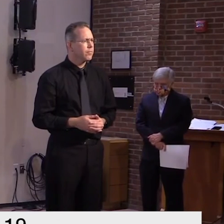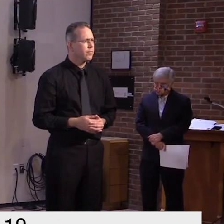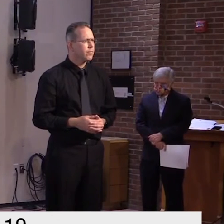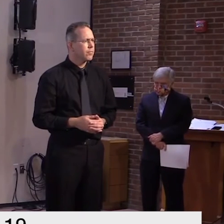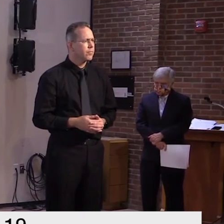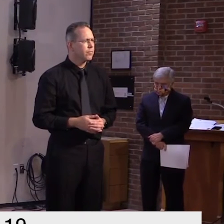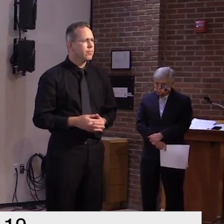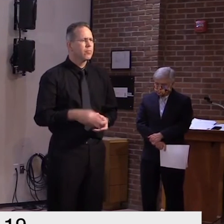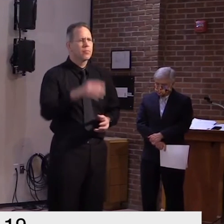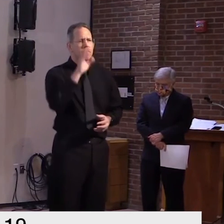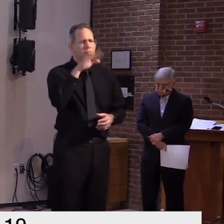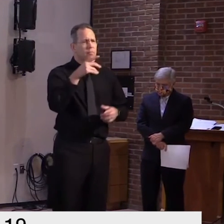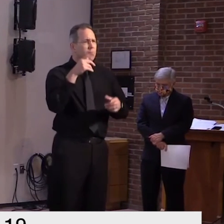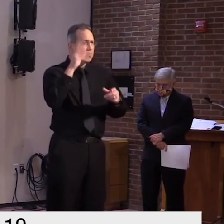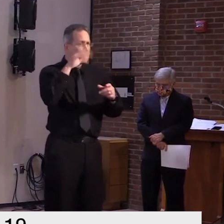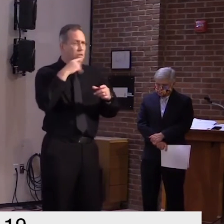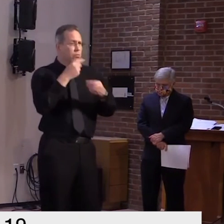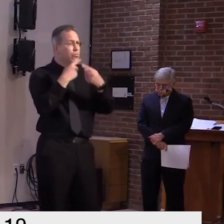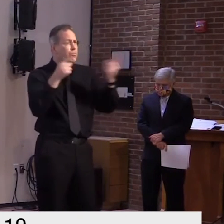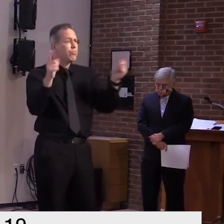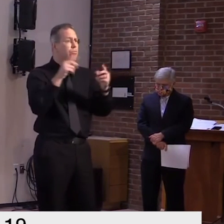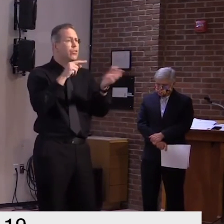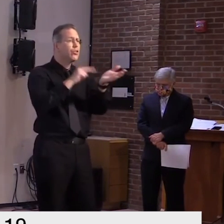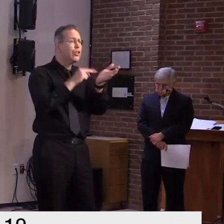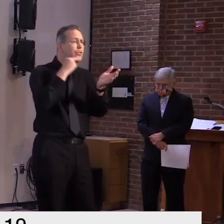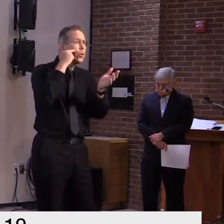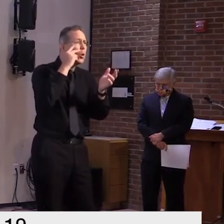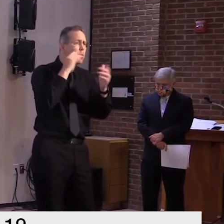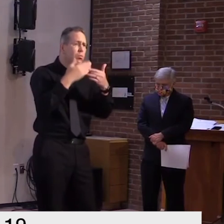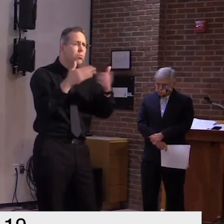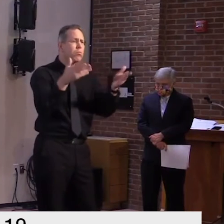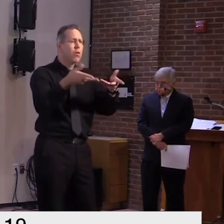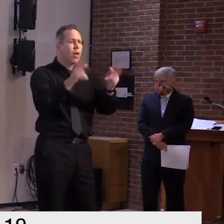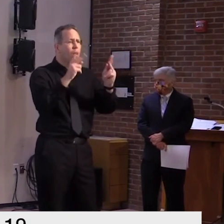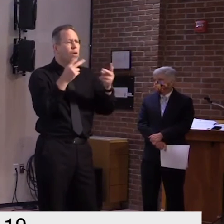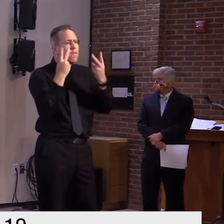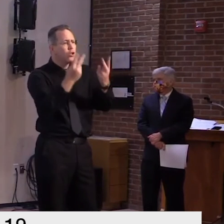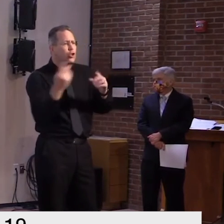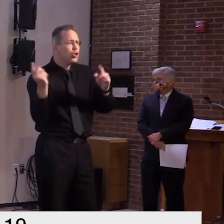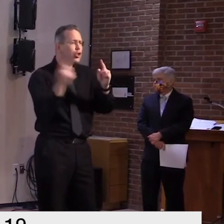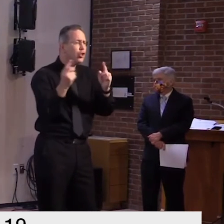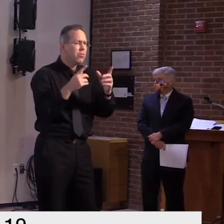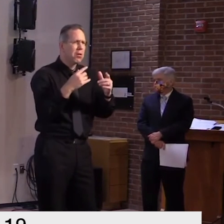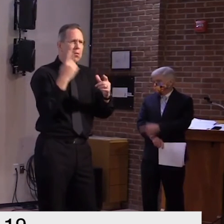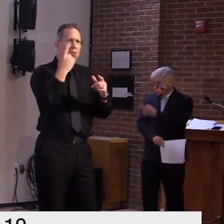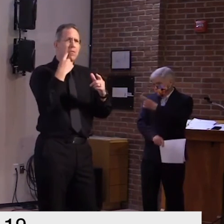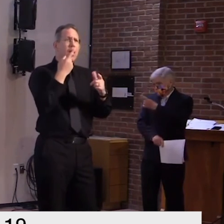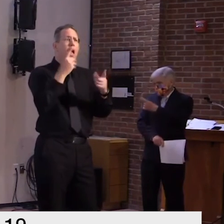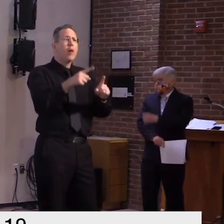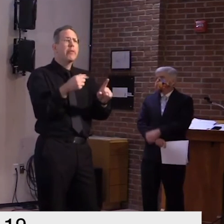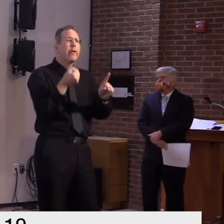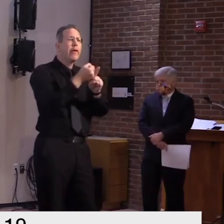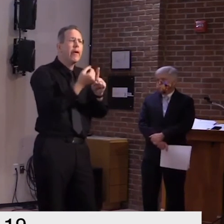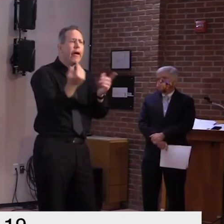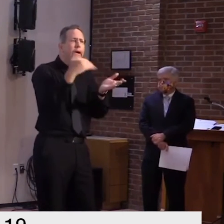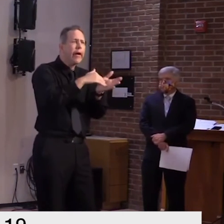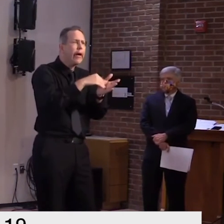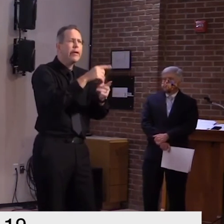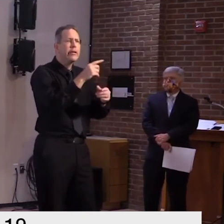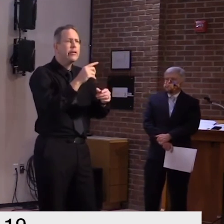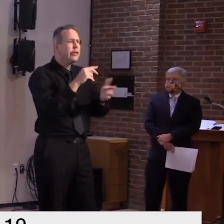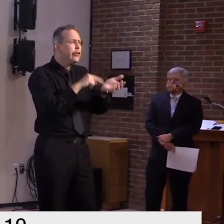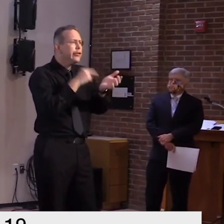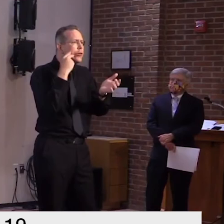facilities and so have you been taking lessons from what's happened and tried to codify